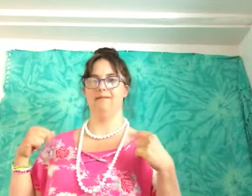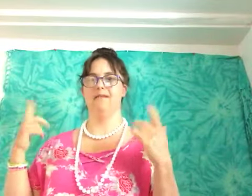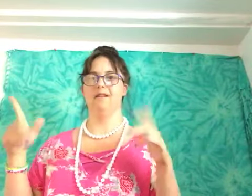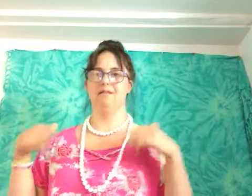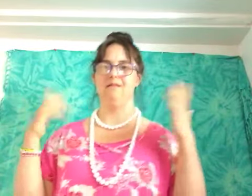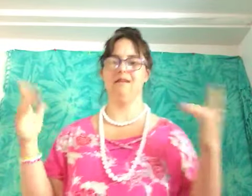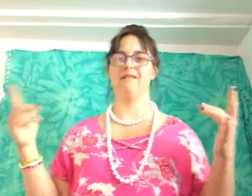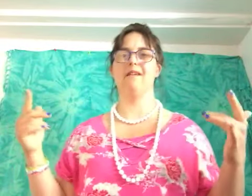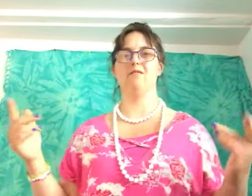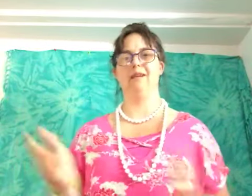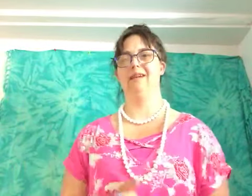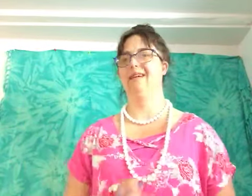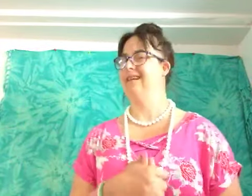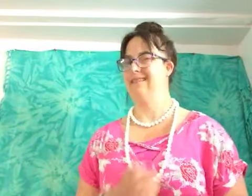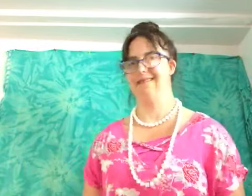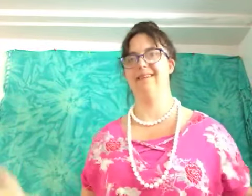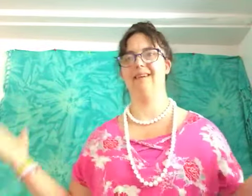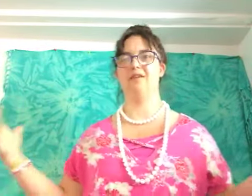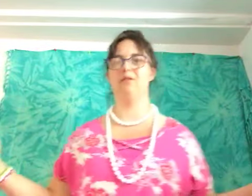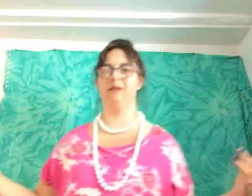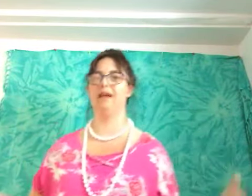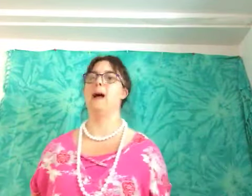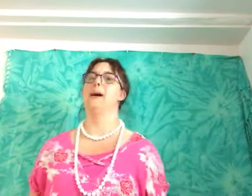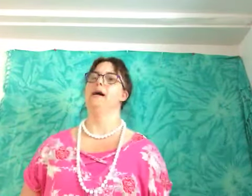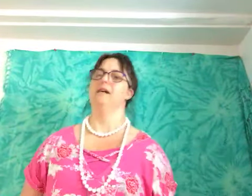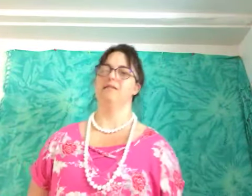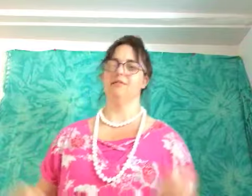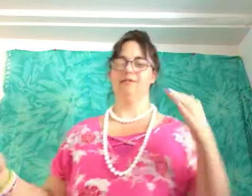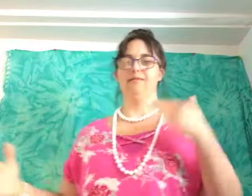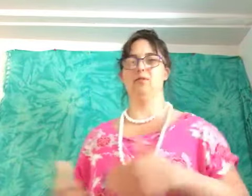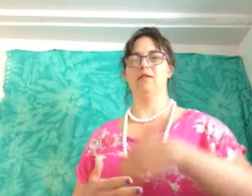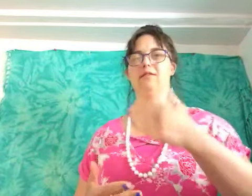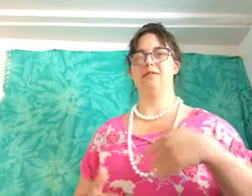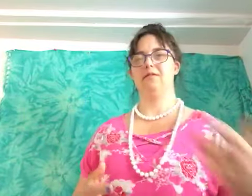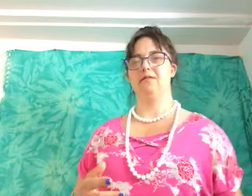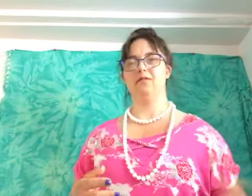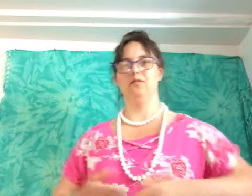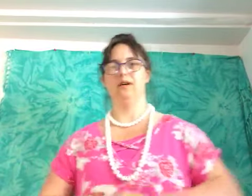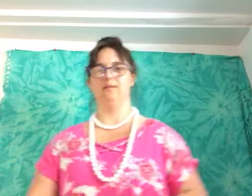like a following you know i mean so it's important to uh